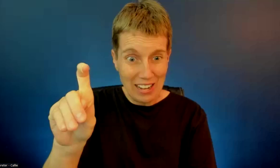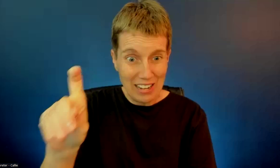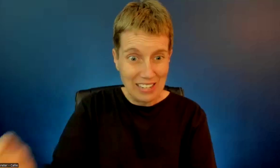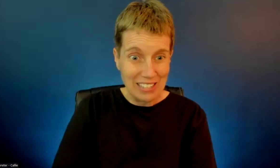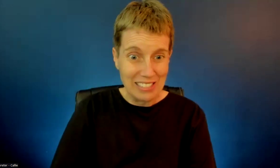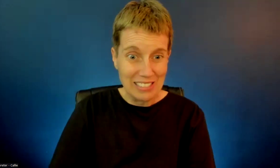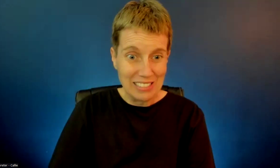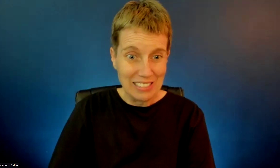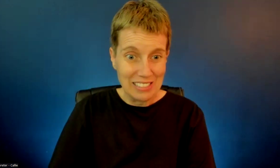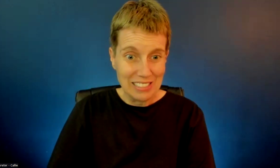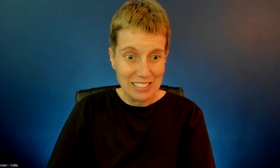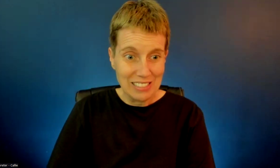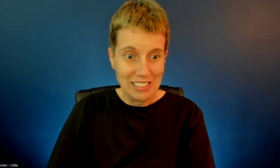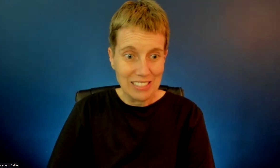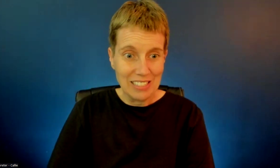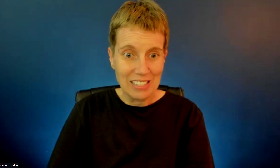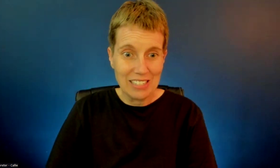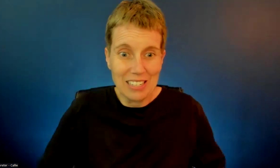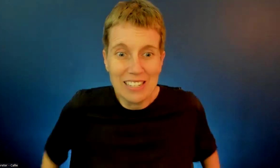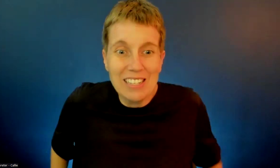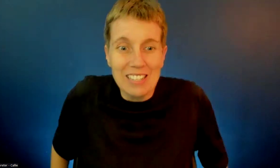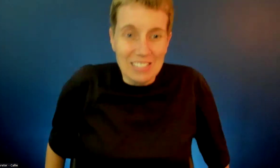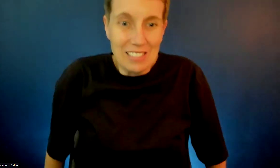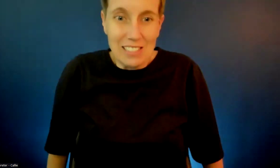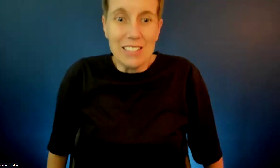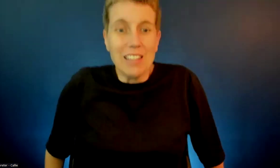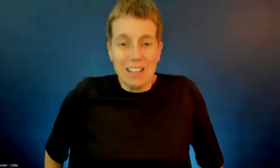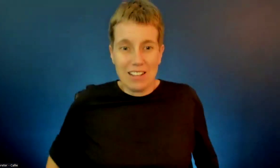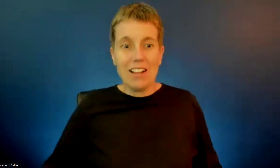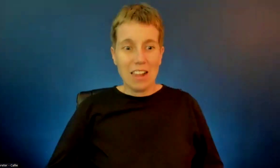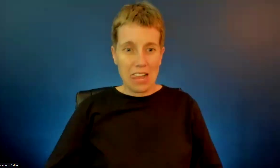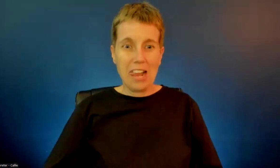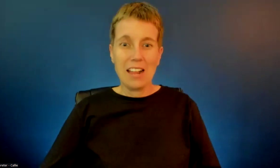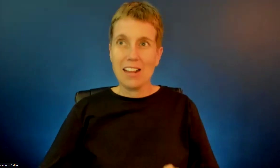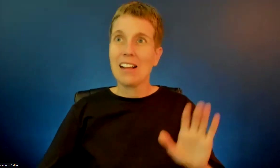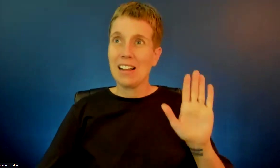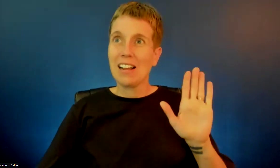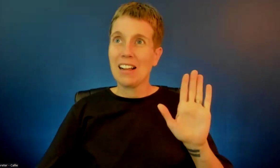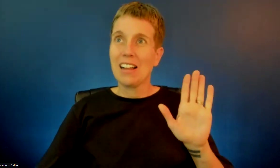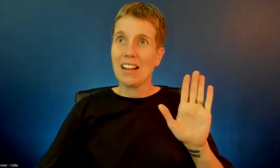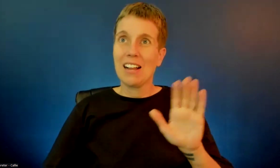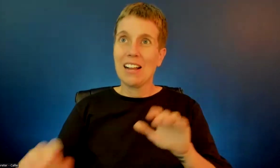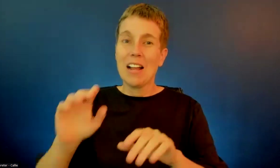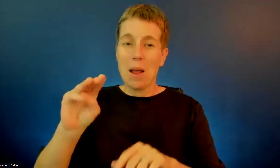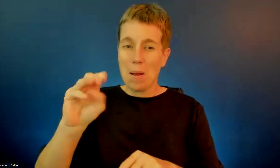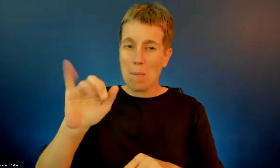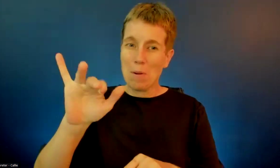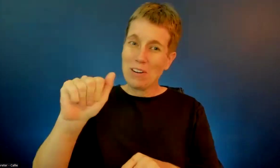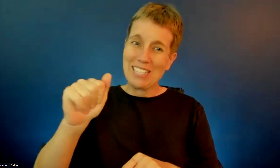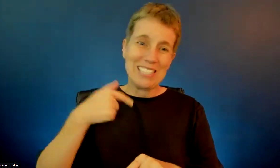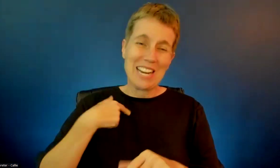When you say before three, does that mean two o I'm a school teacher. I get off at 2.45, three o'clock